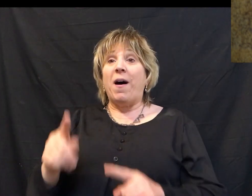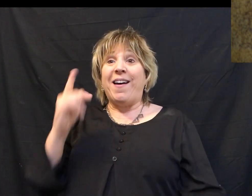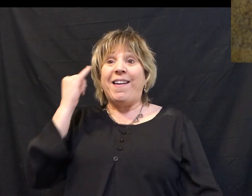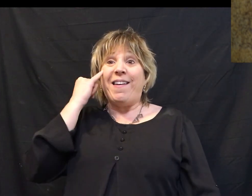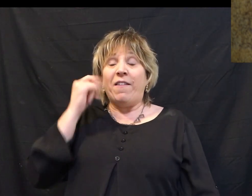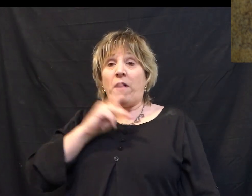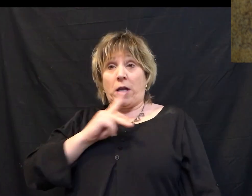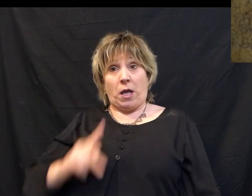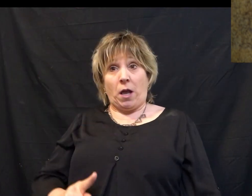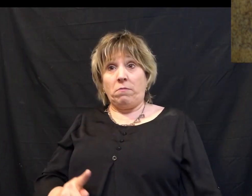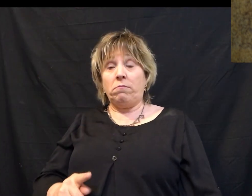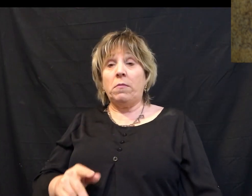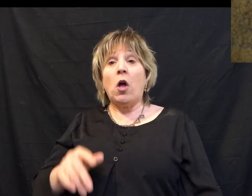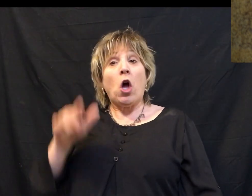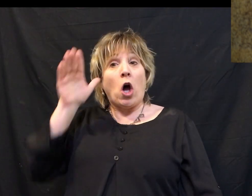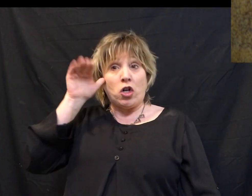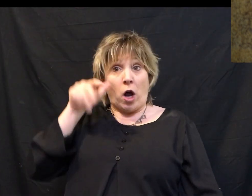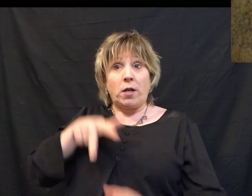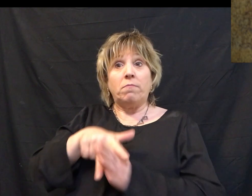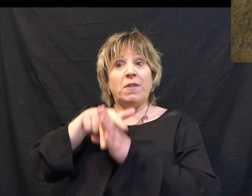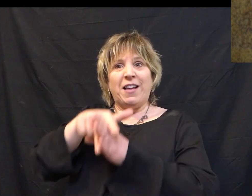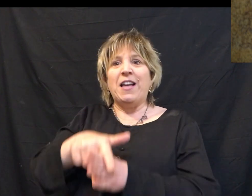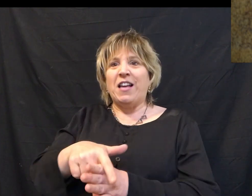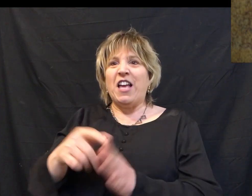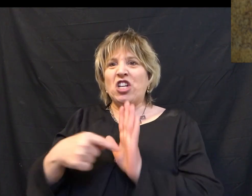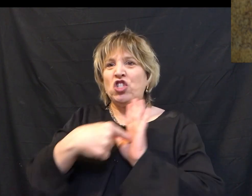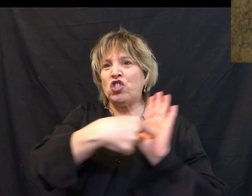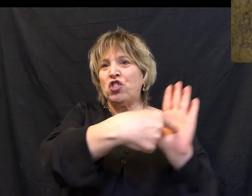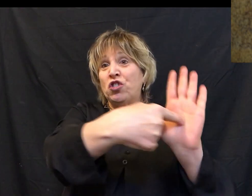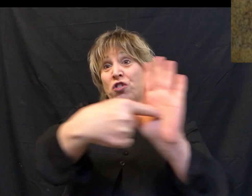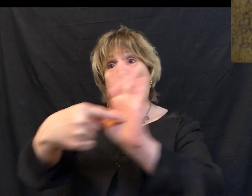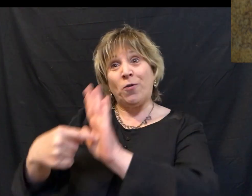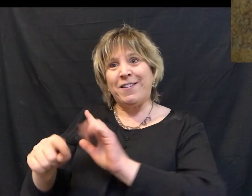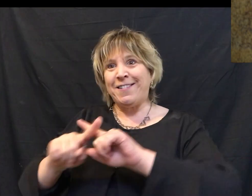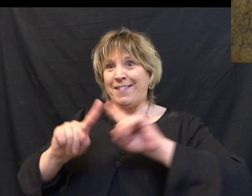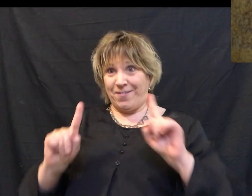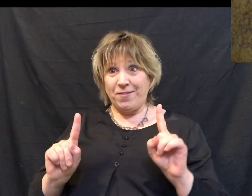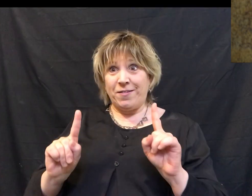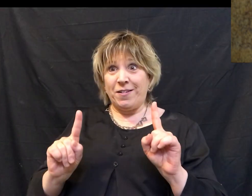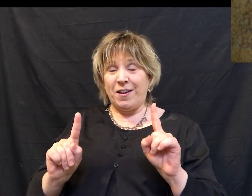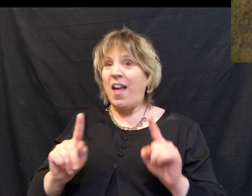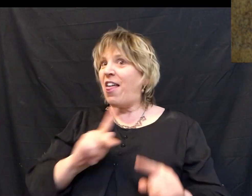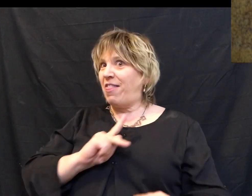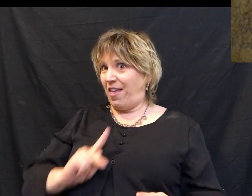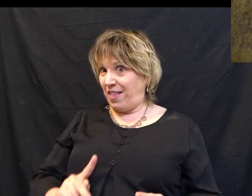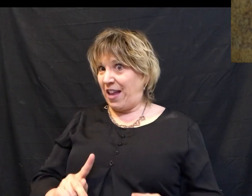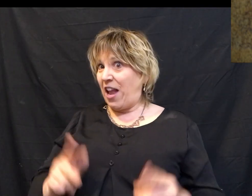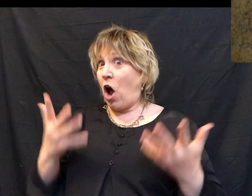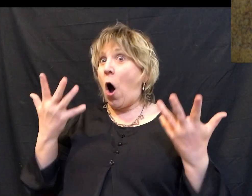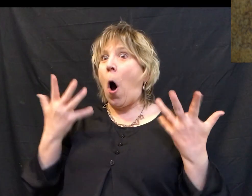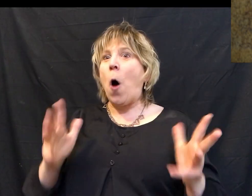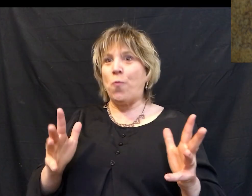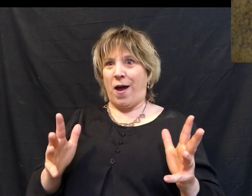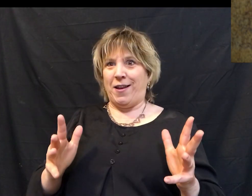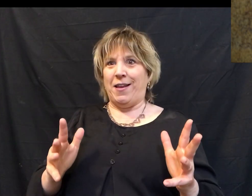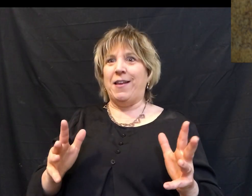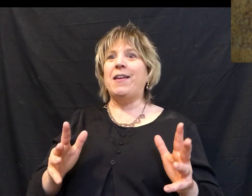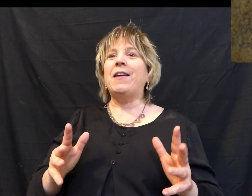But when a king rode a donkey, it signified something. Now, watch this. It signified that the king already